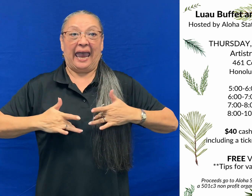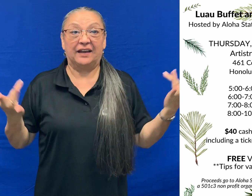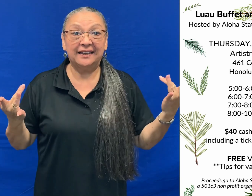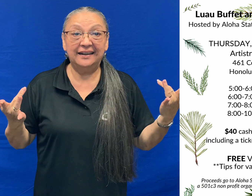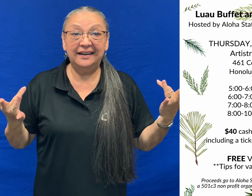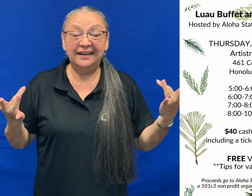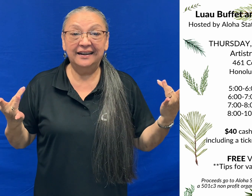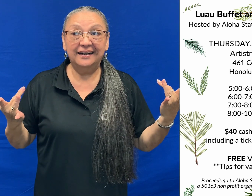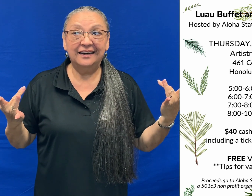event.